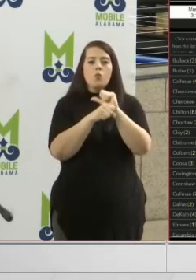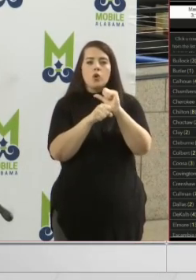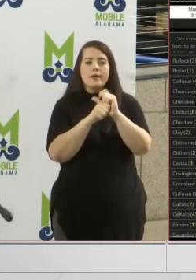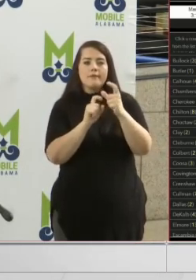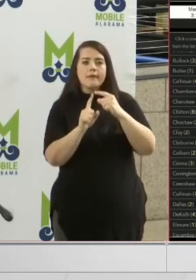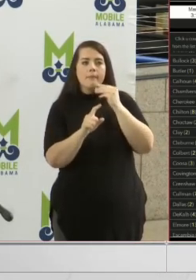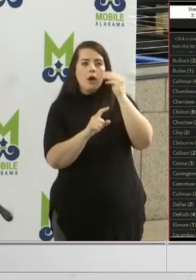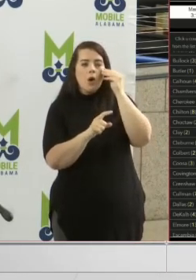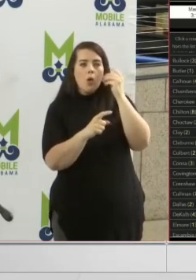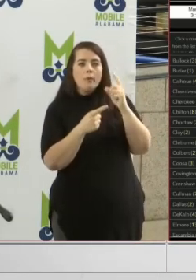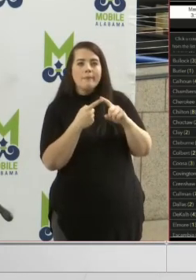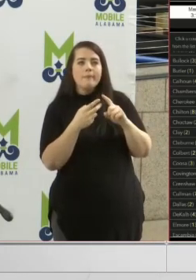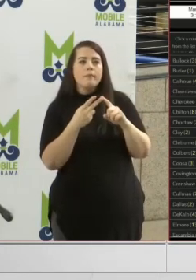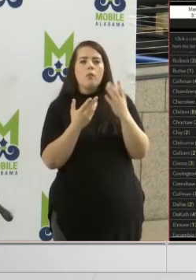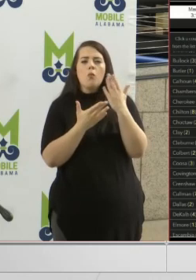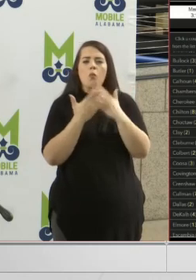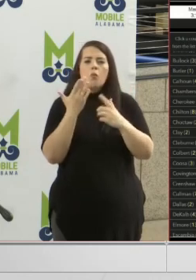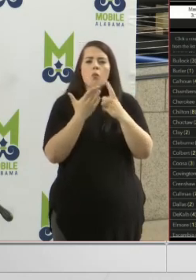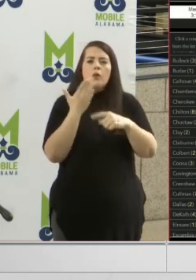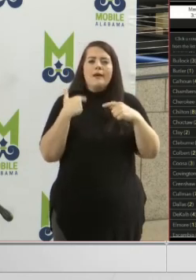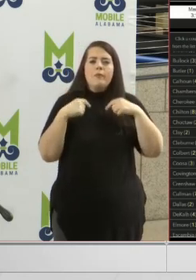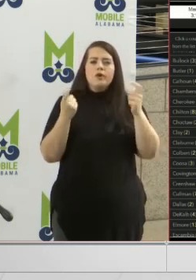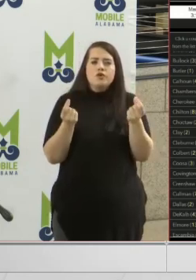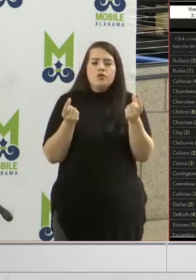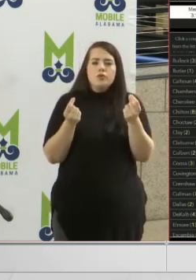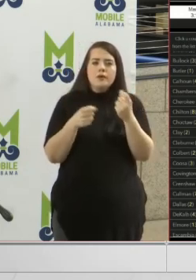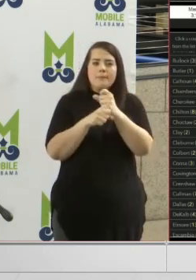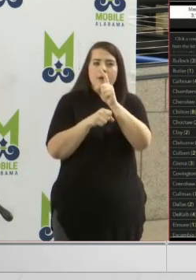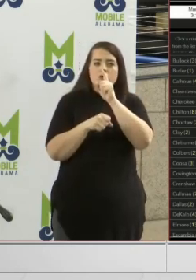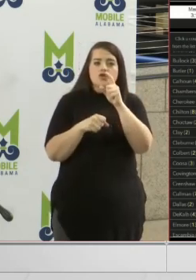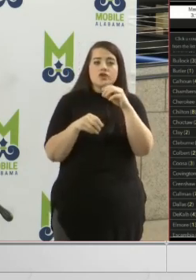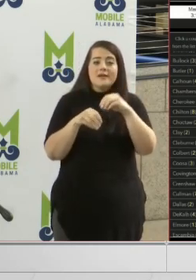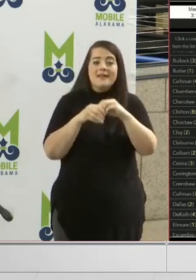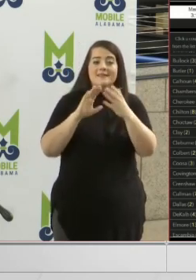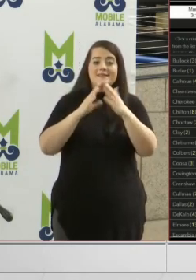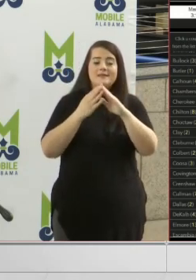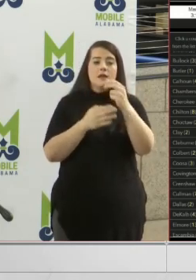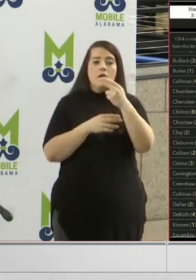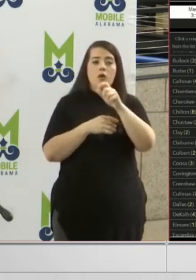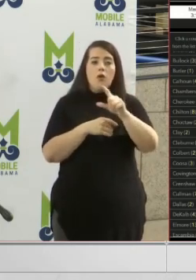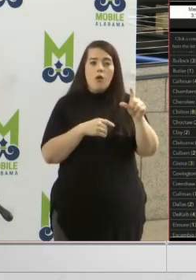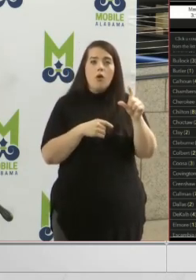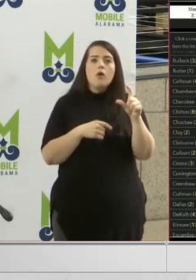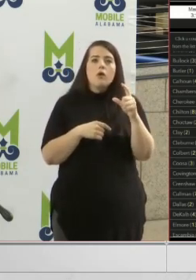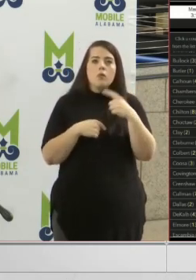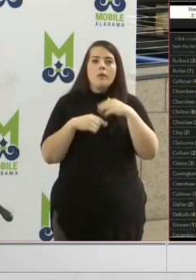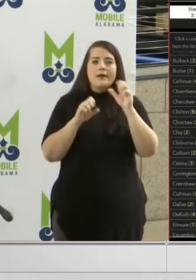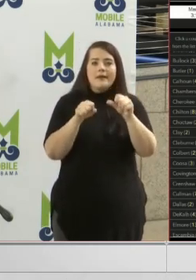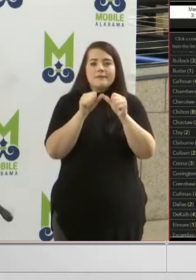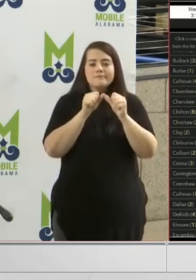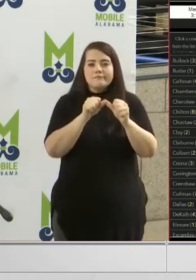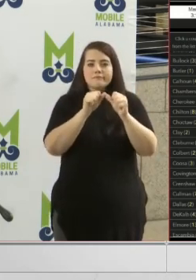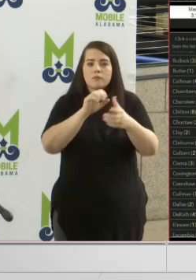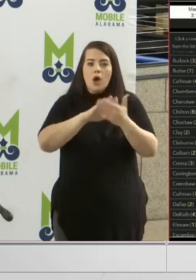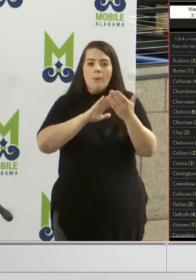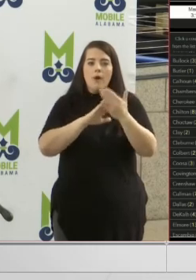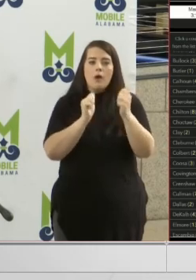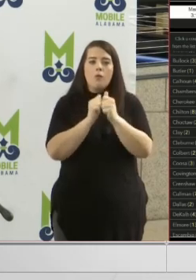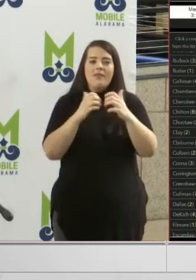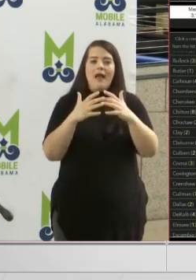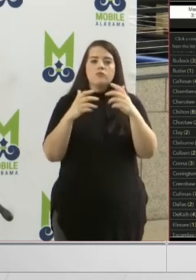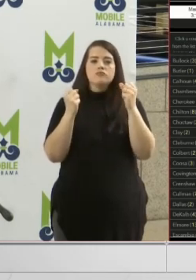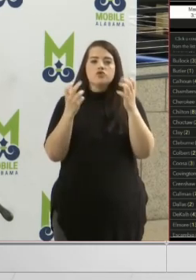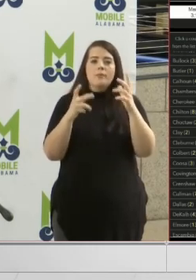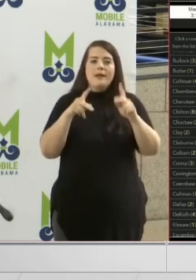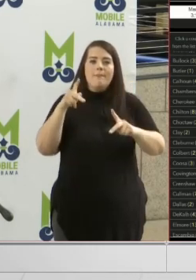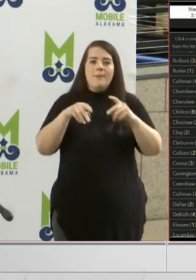home and what things that we can do to make sure that within City Hall that we can continue to operate without having too